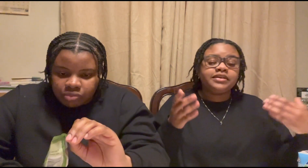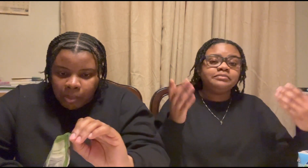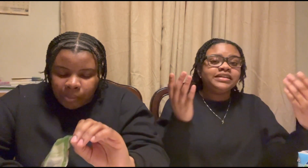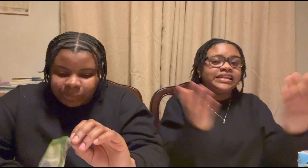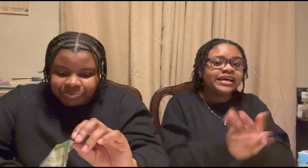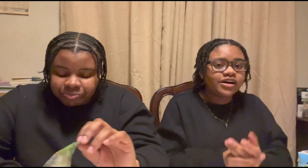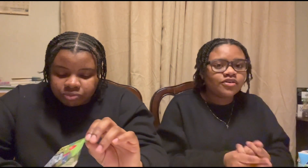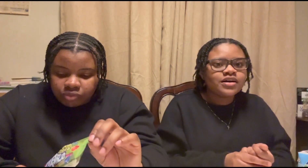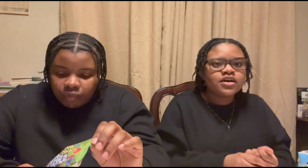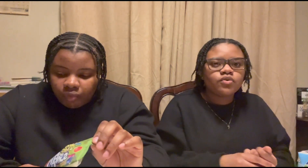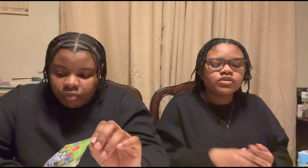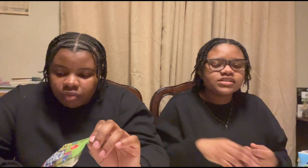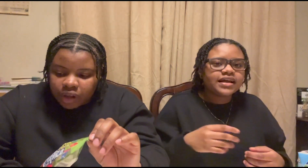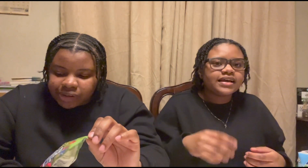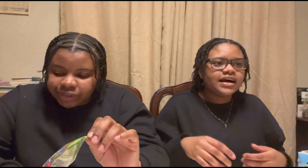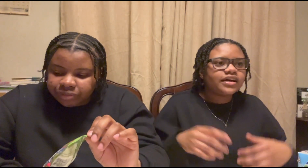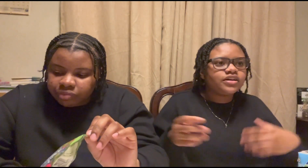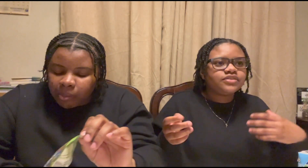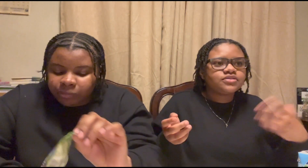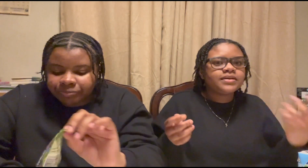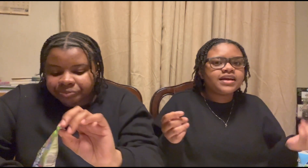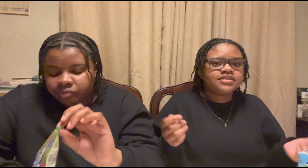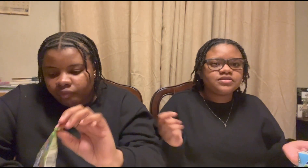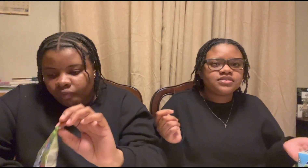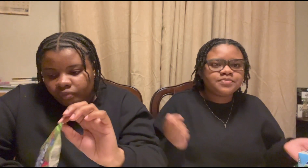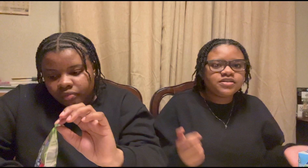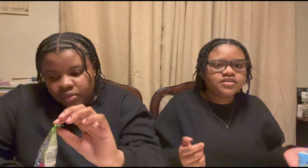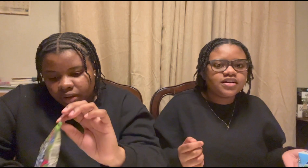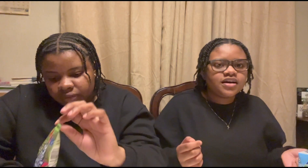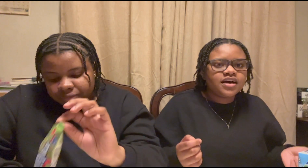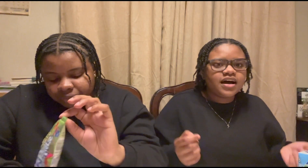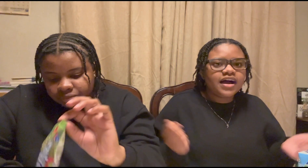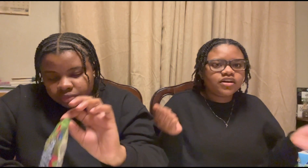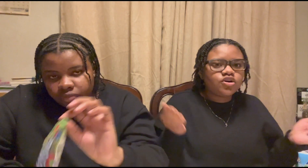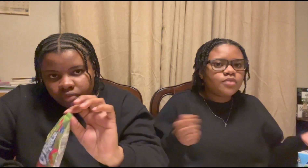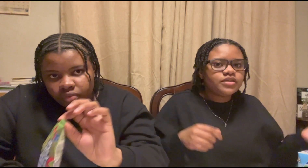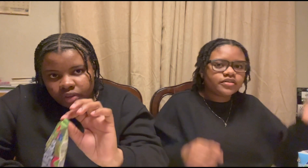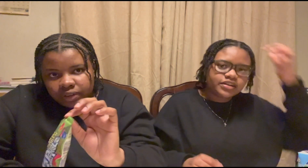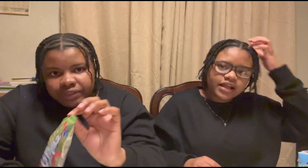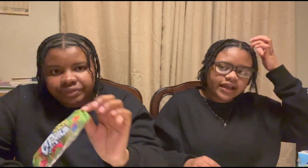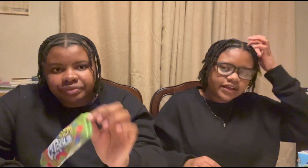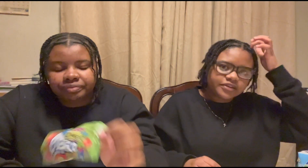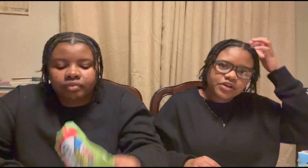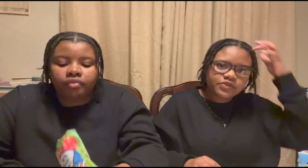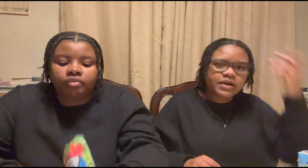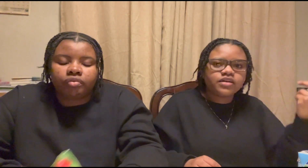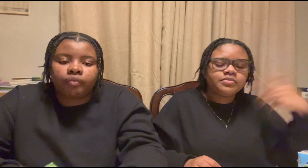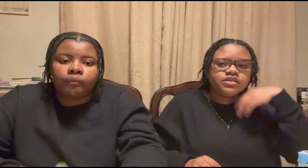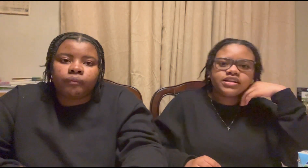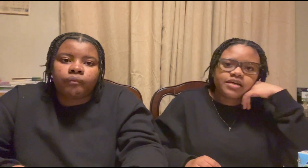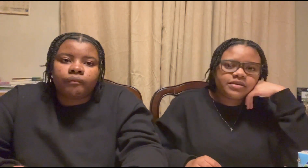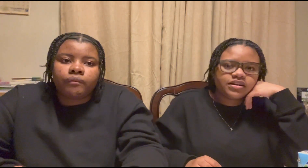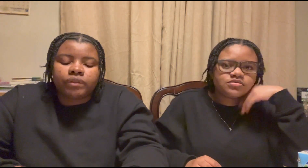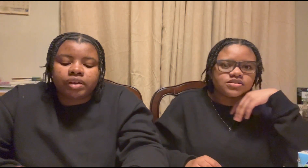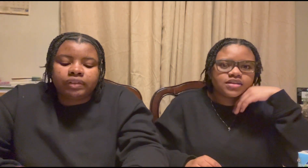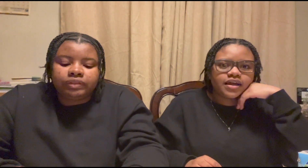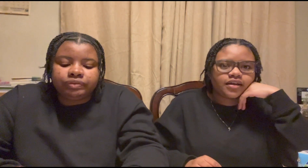in me now where it's like i could somebody asked me to speak i could go up there and like everybody could be looking at me and i'm just like